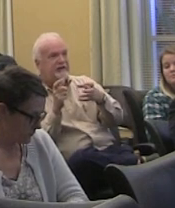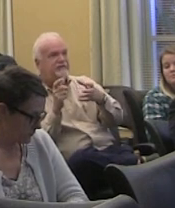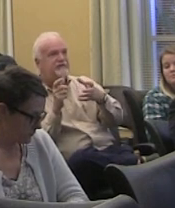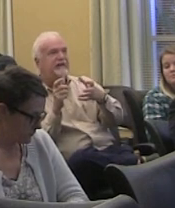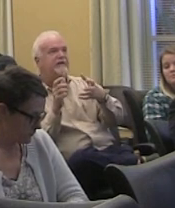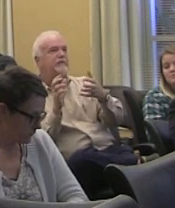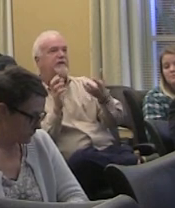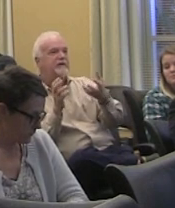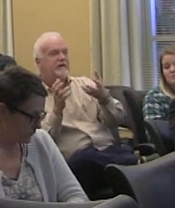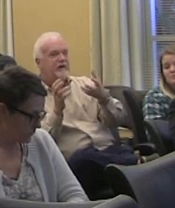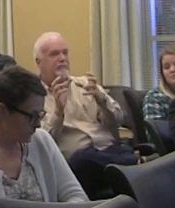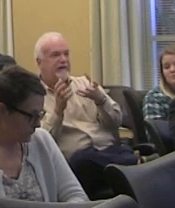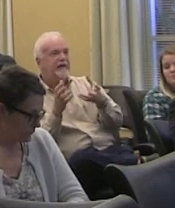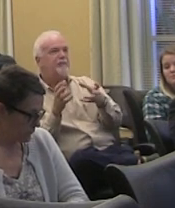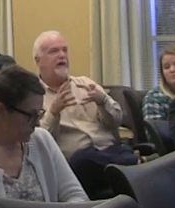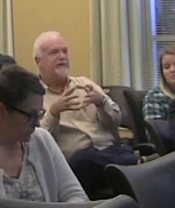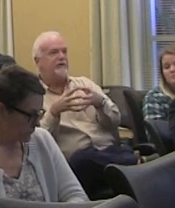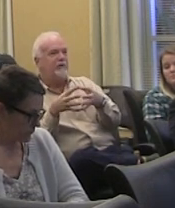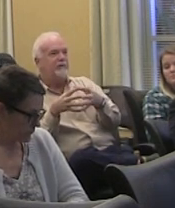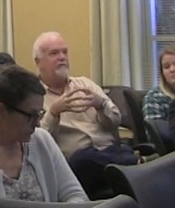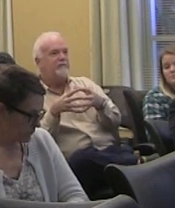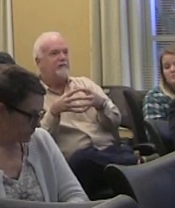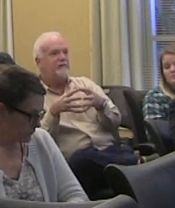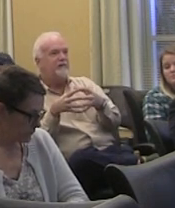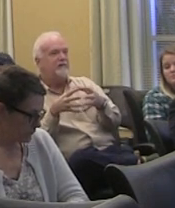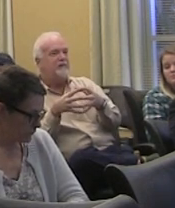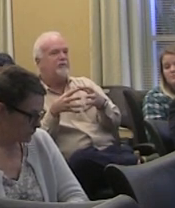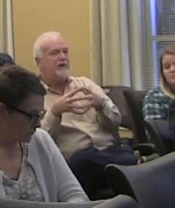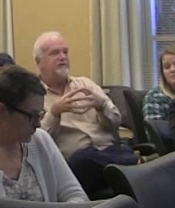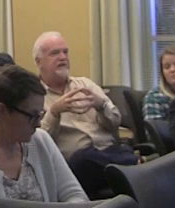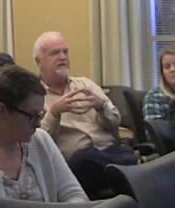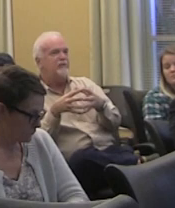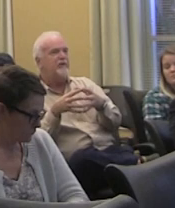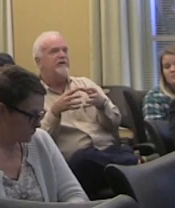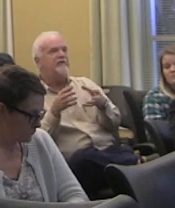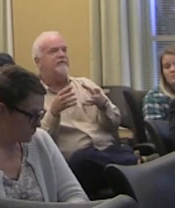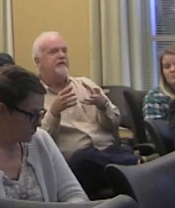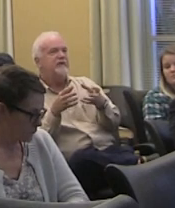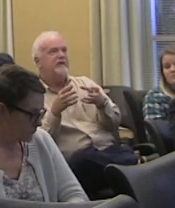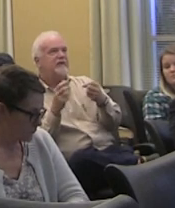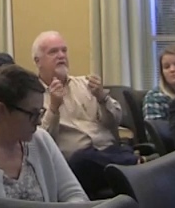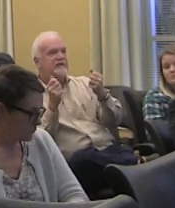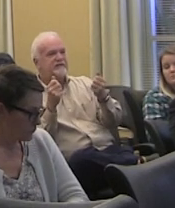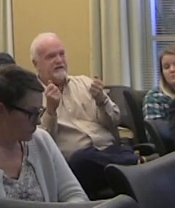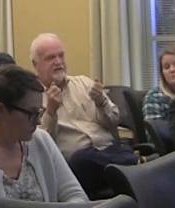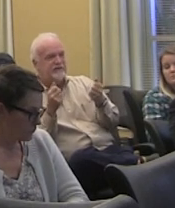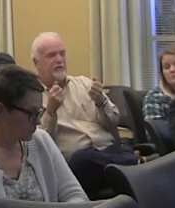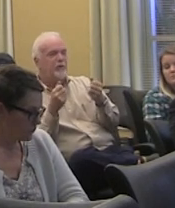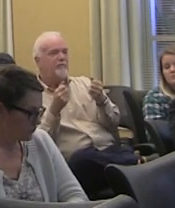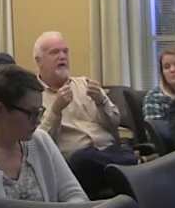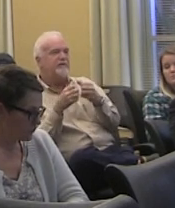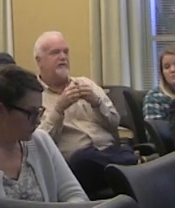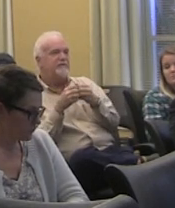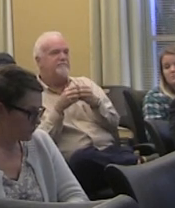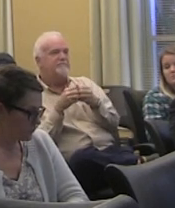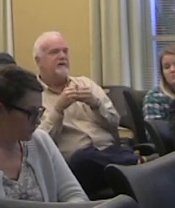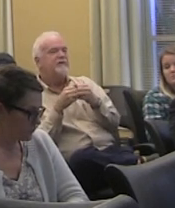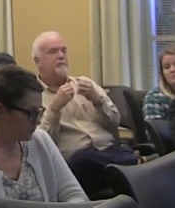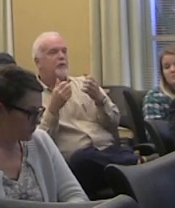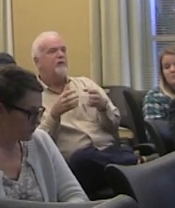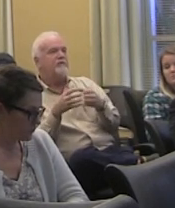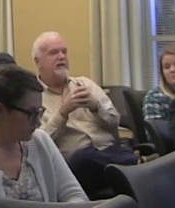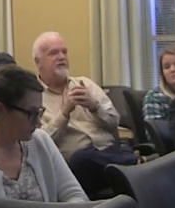shifts as we begin a practical uh process i'm wondering if you could say just a little more about